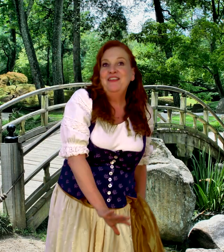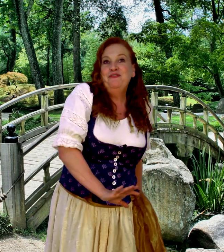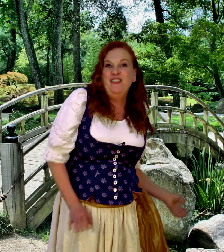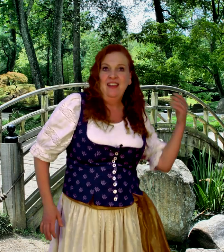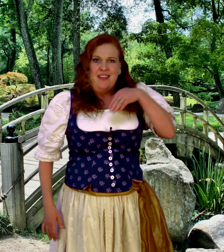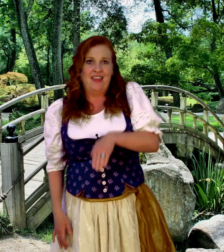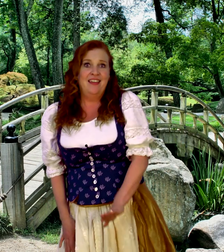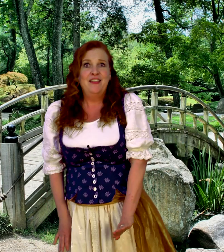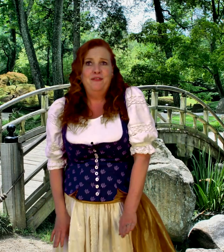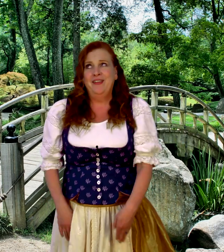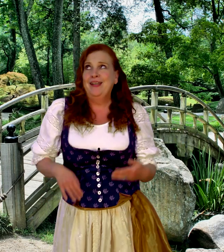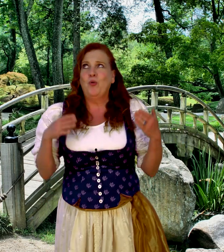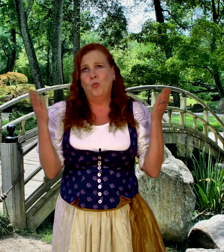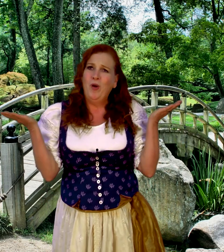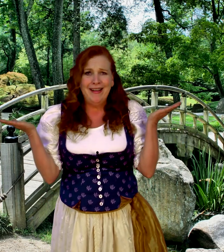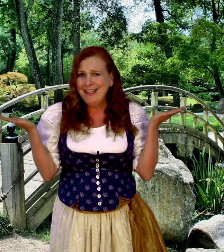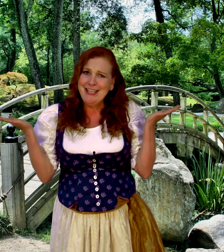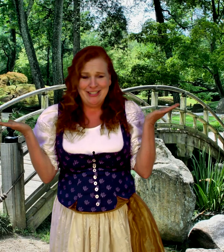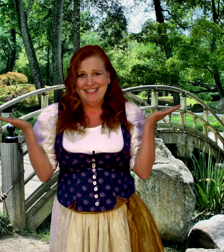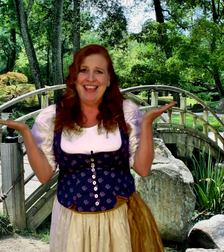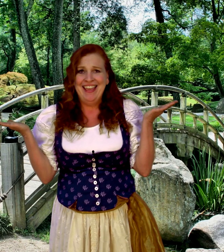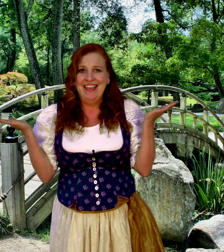Elephant, elephant, what do you say?